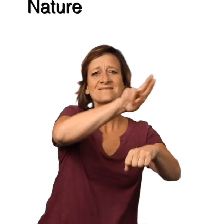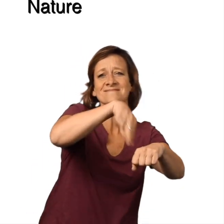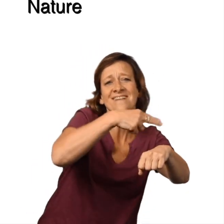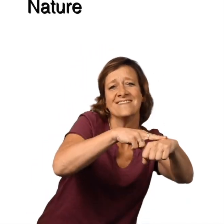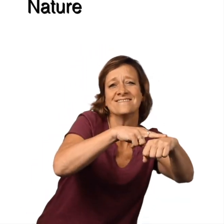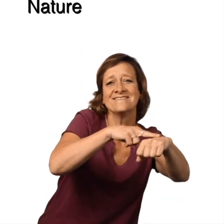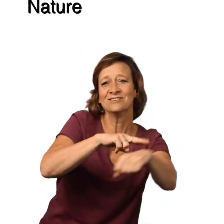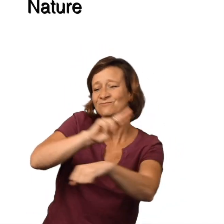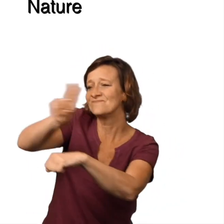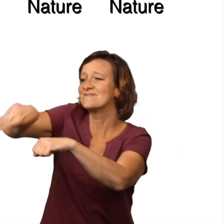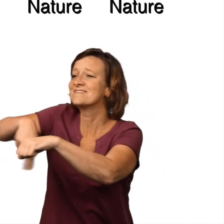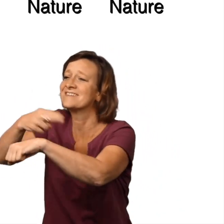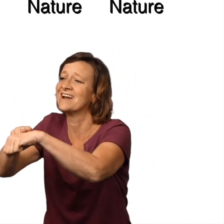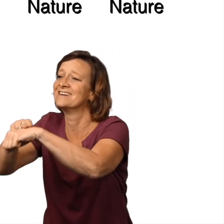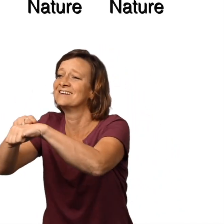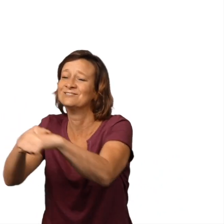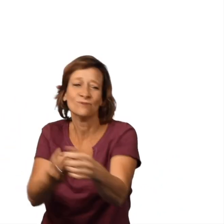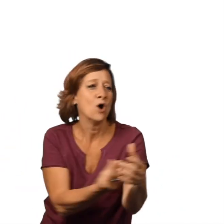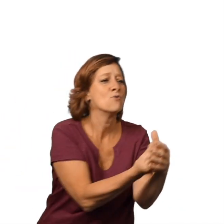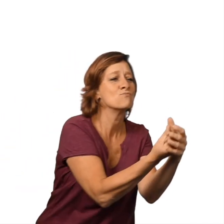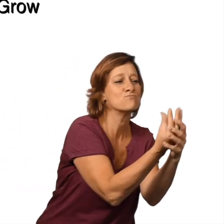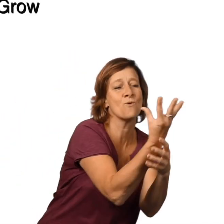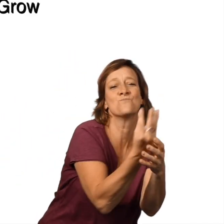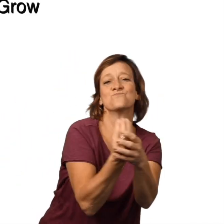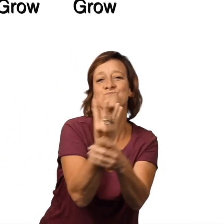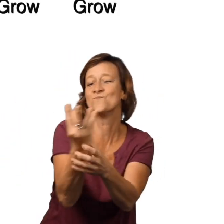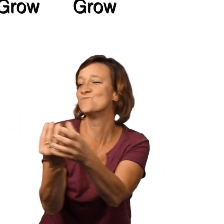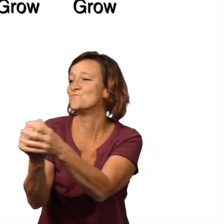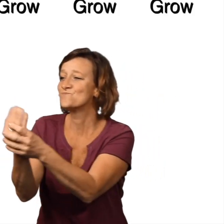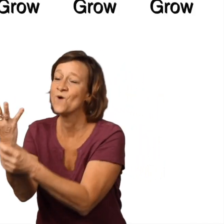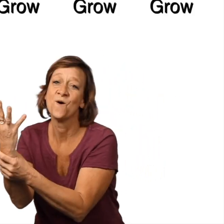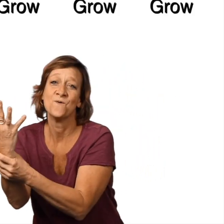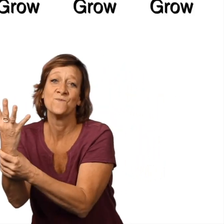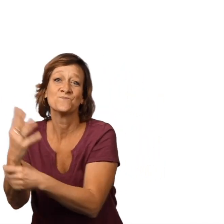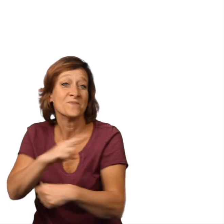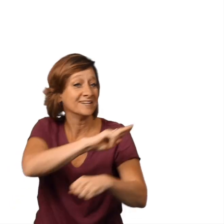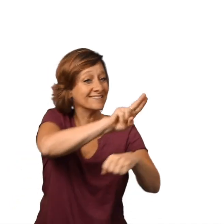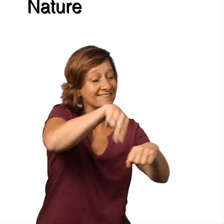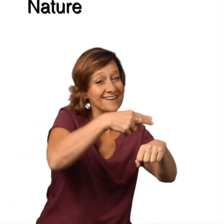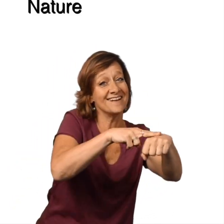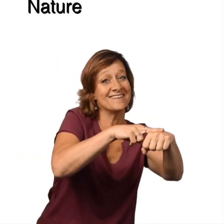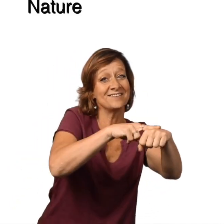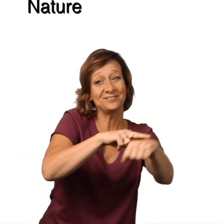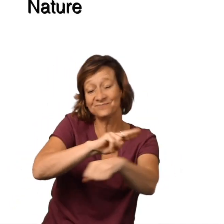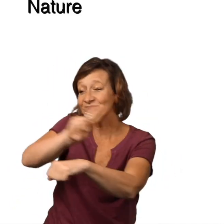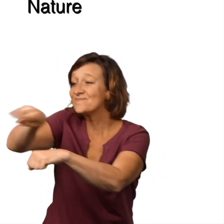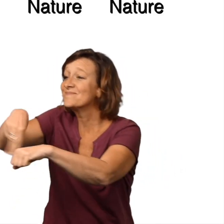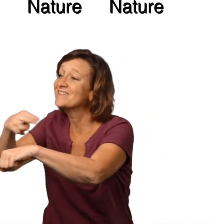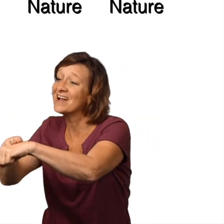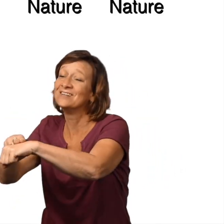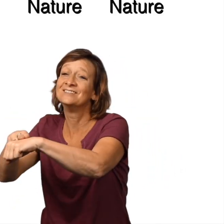Nature, nature. Grow, grow, grow. Nature, nature.